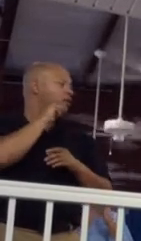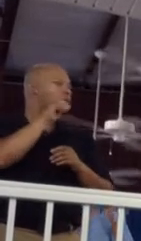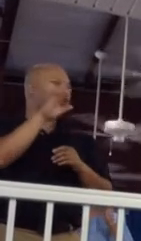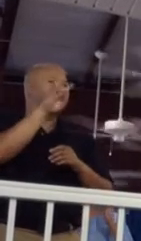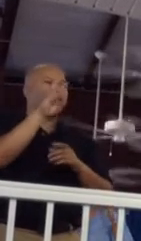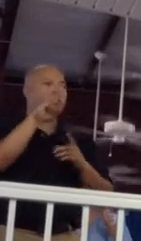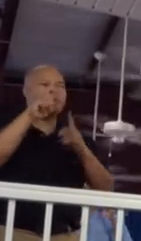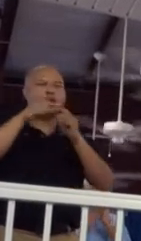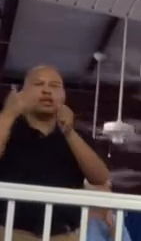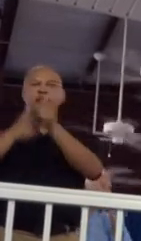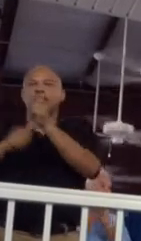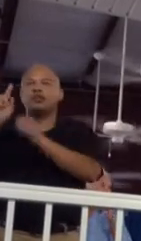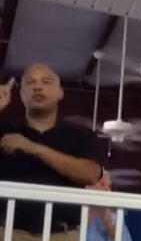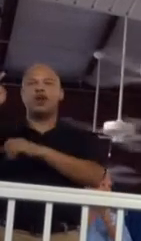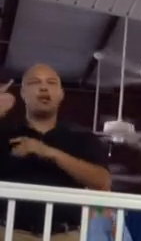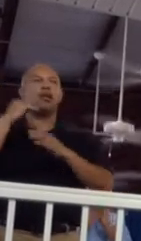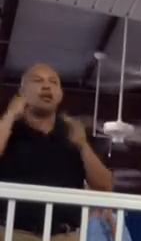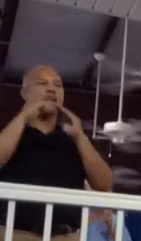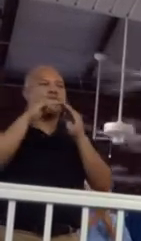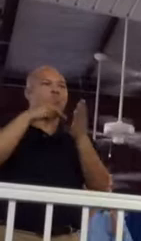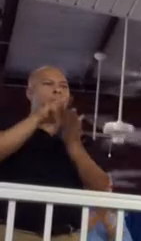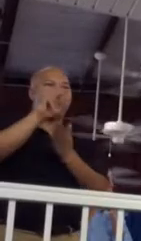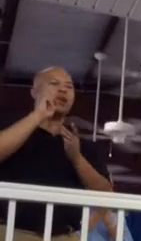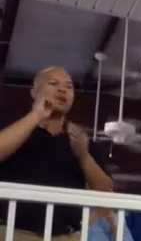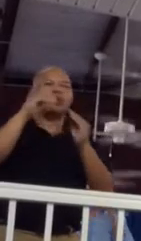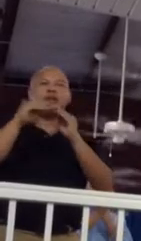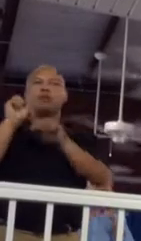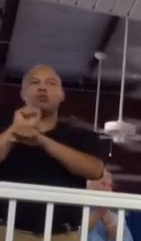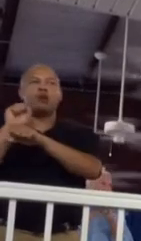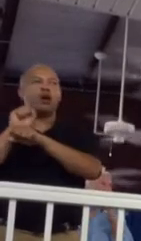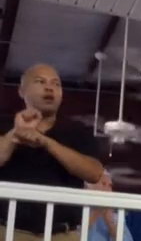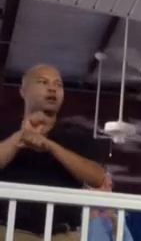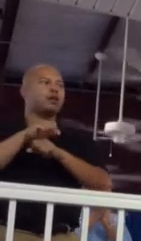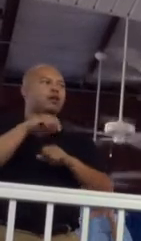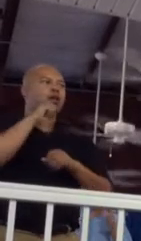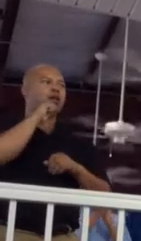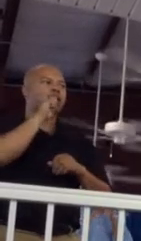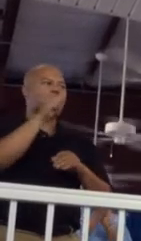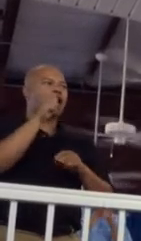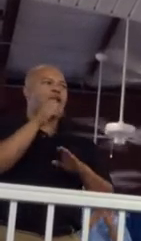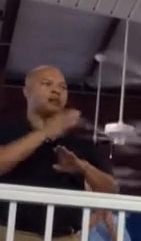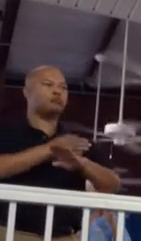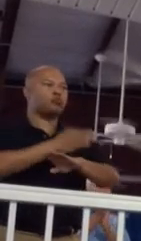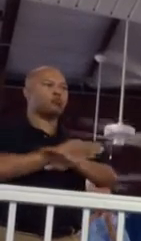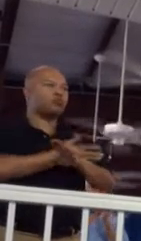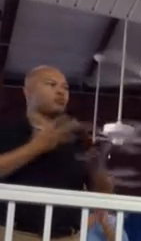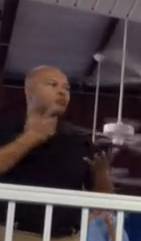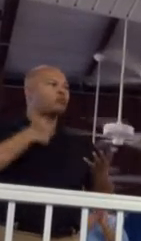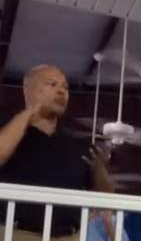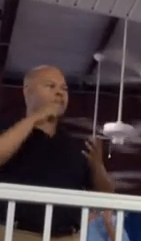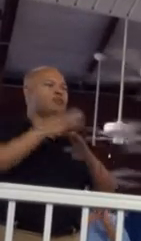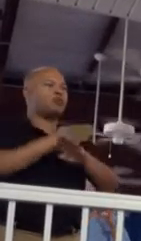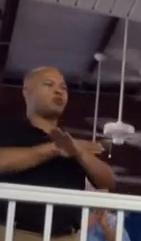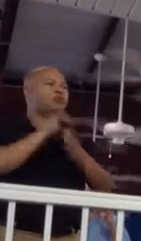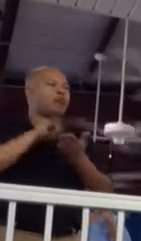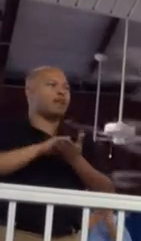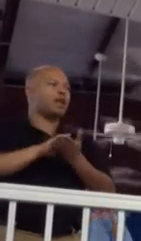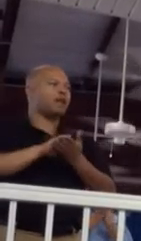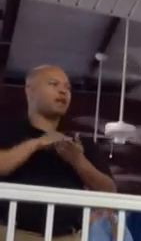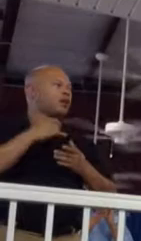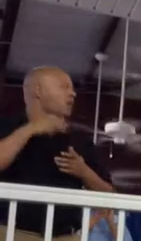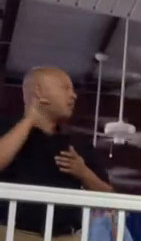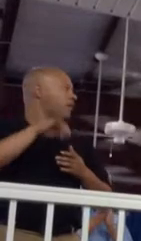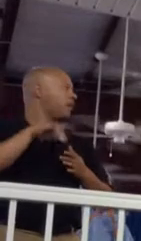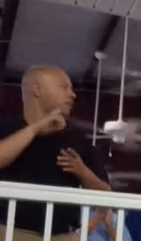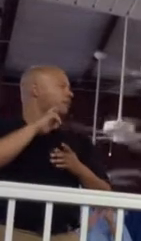not acceptable and equal pay for equal work is not preferential treatment. This is not a woman's issue.